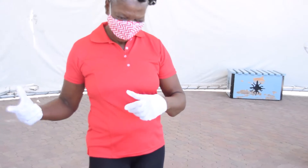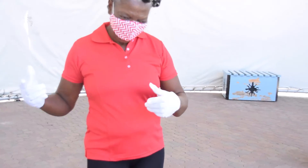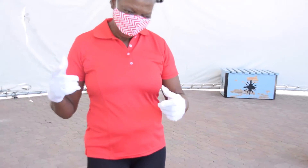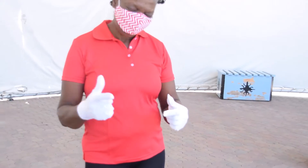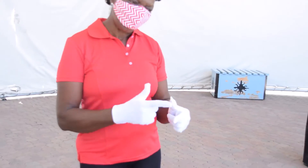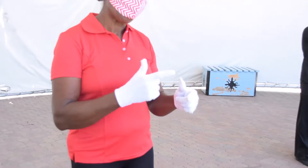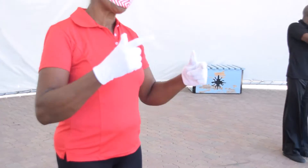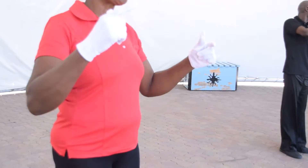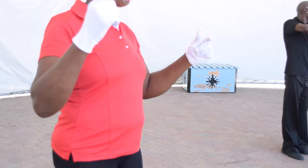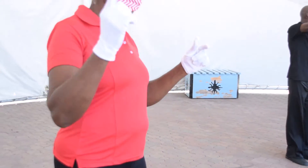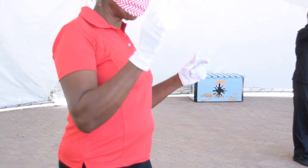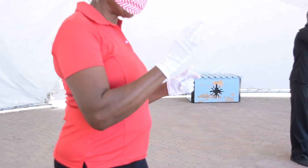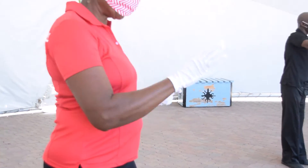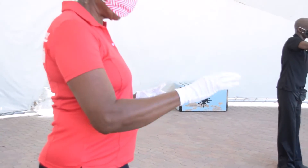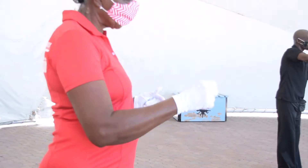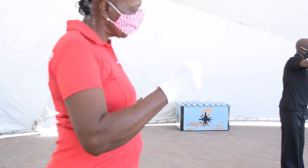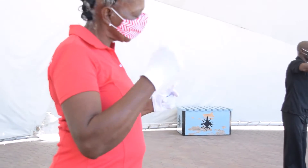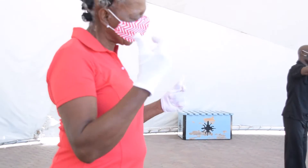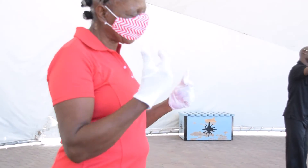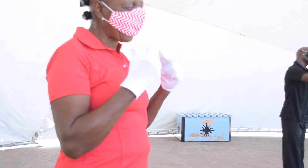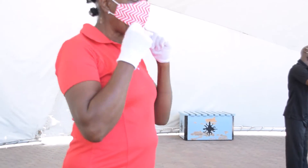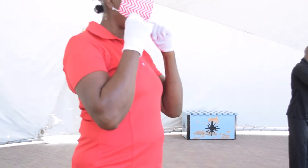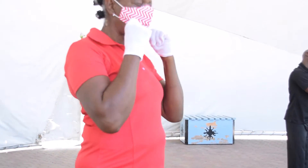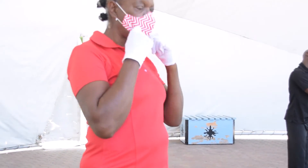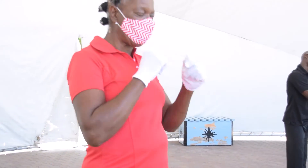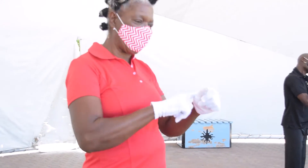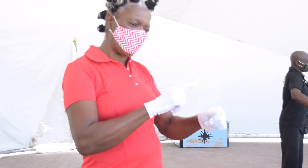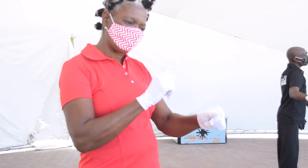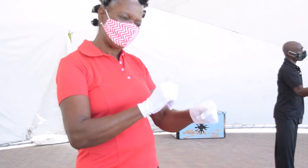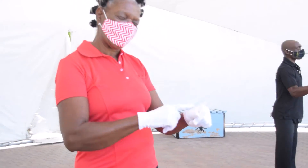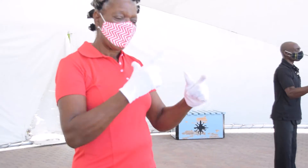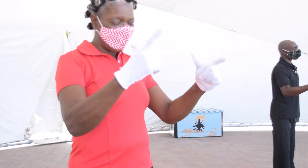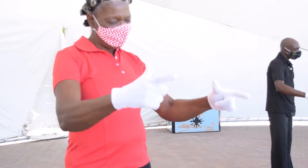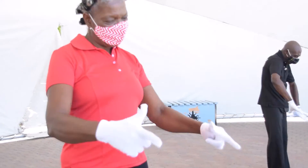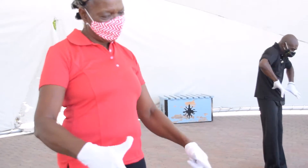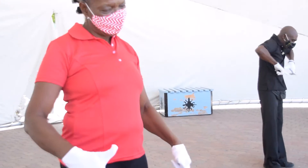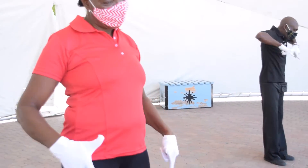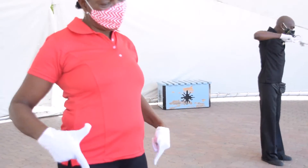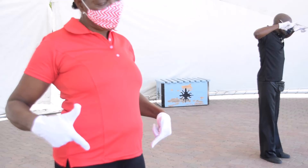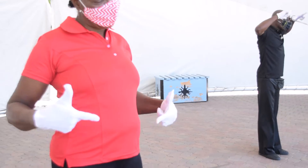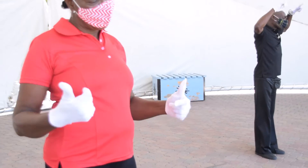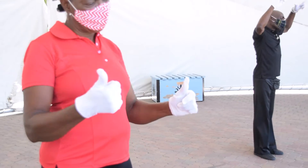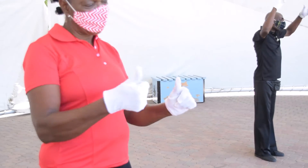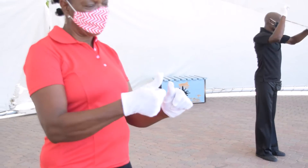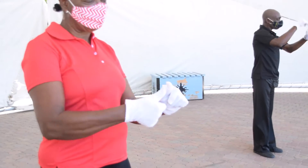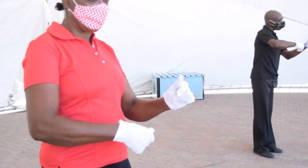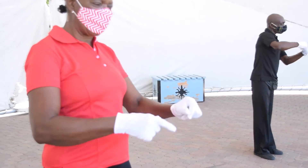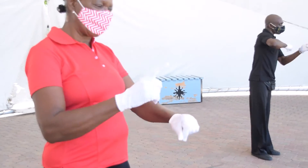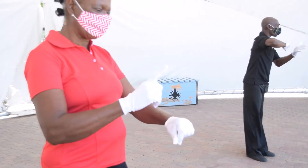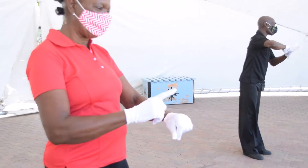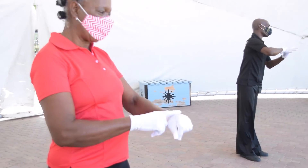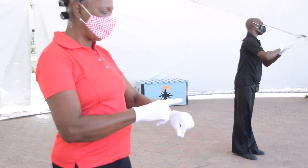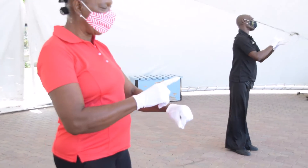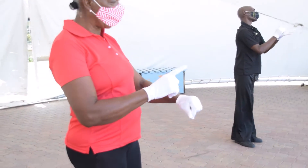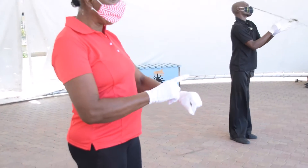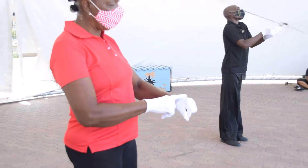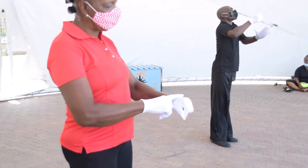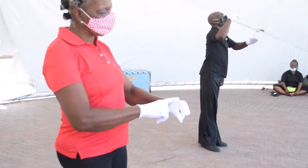let this be sorrow, and let it begin with